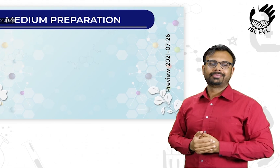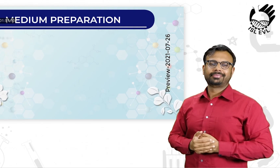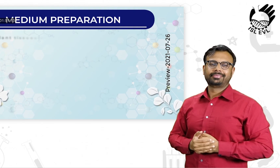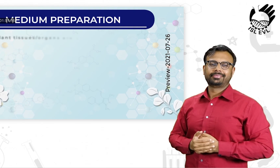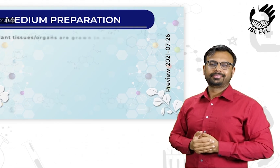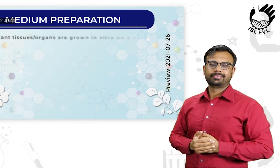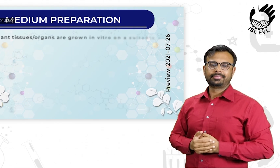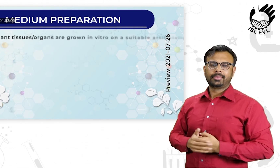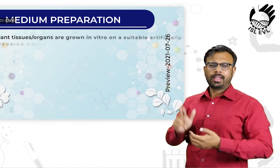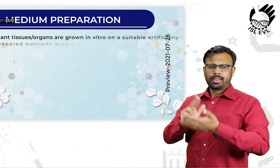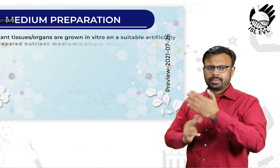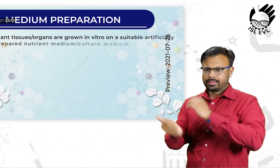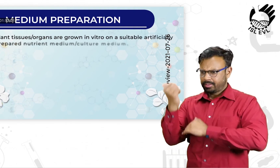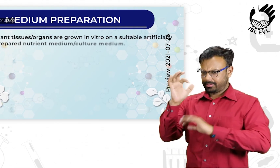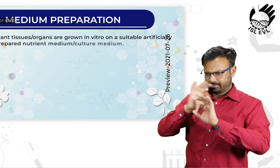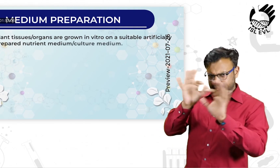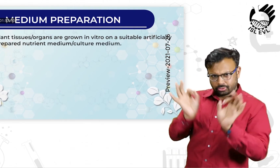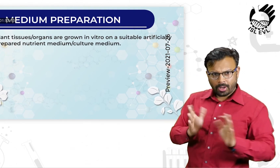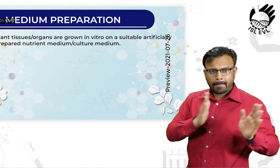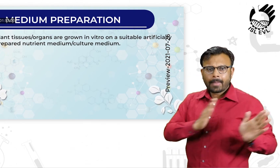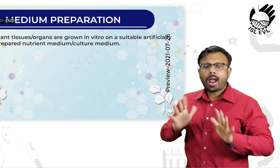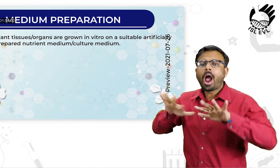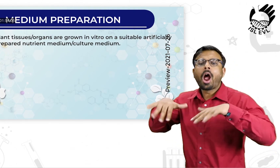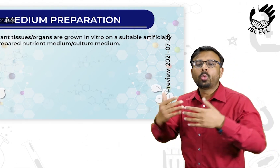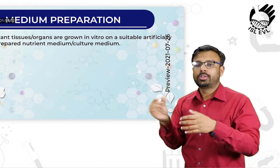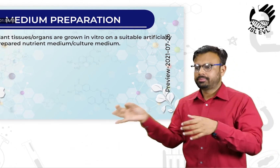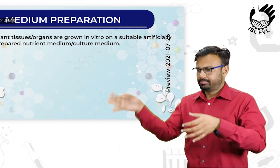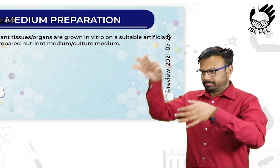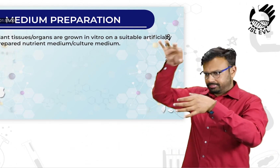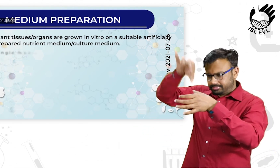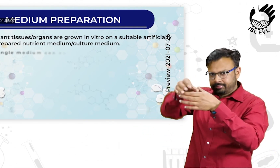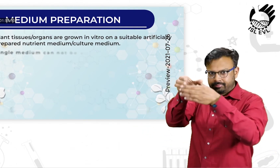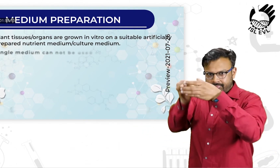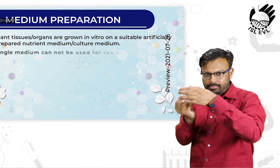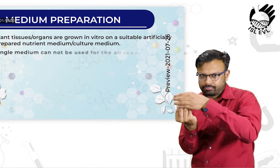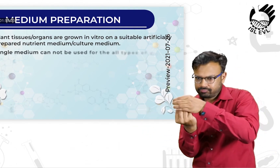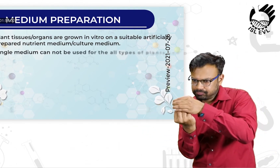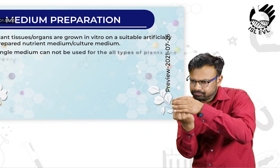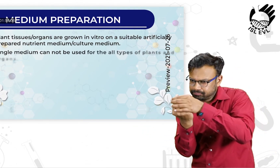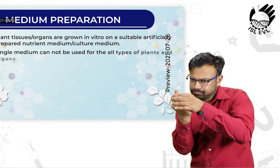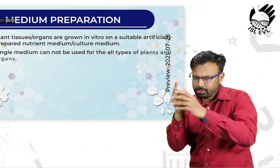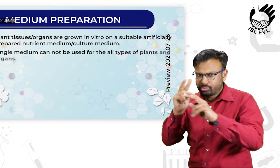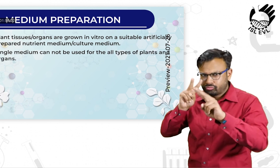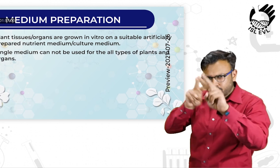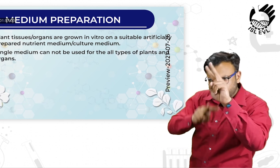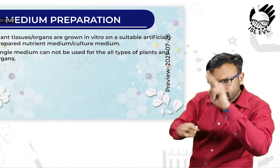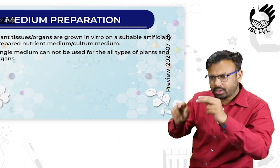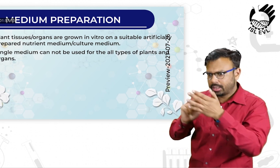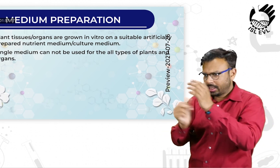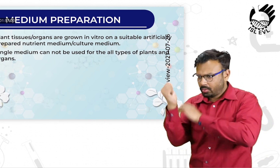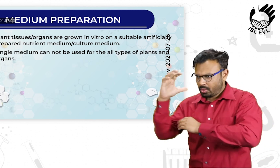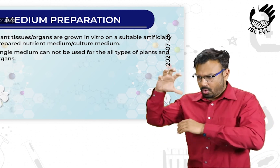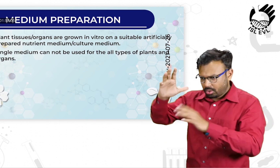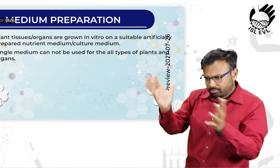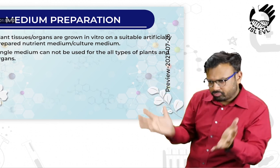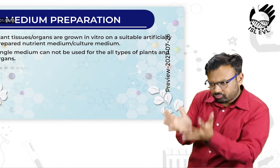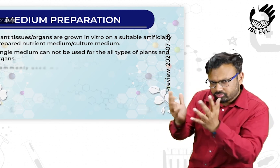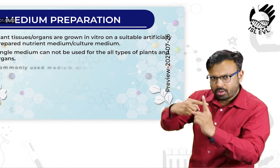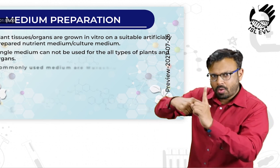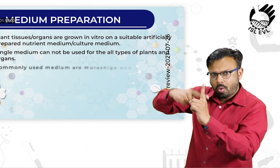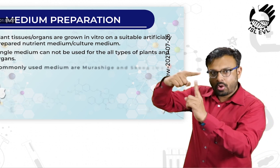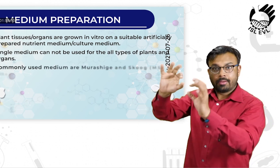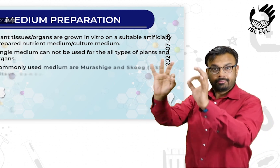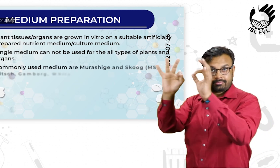Medium preparation. Plant tissues. Organs are grown in vitro on a suitable artificially prepared nutrient medium.